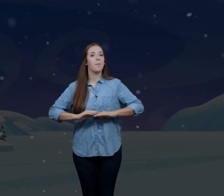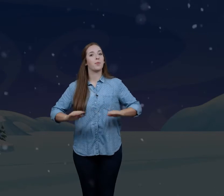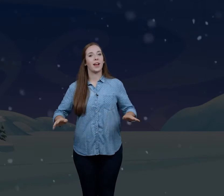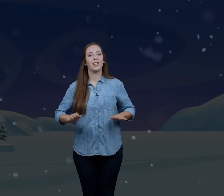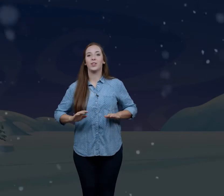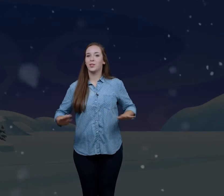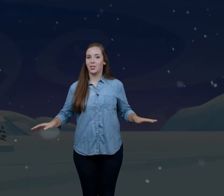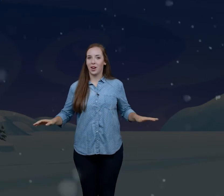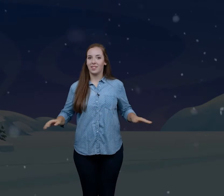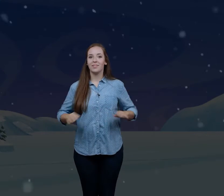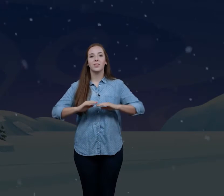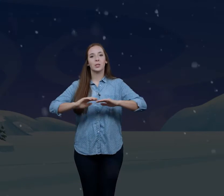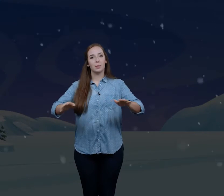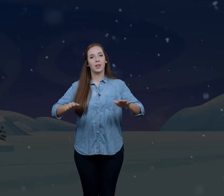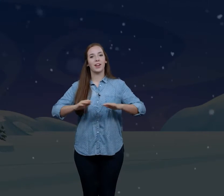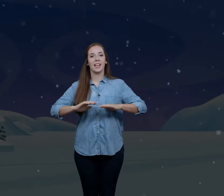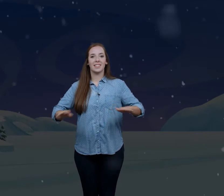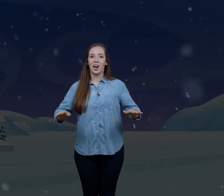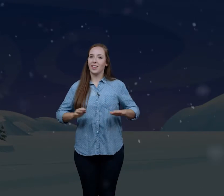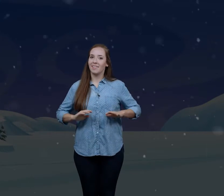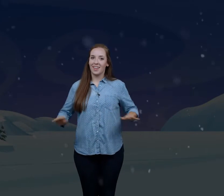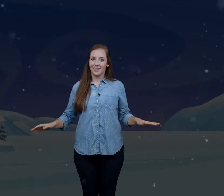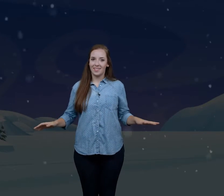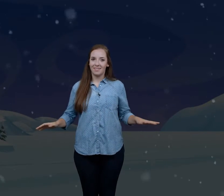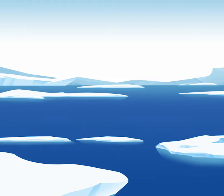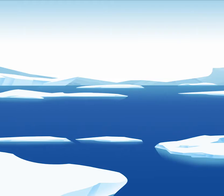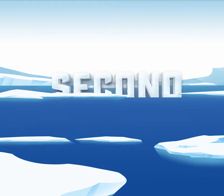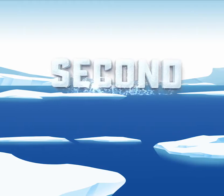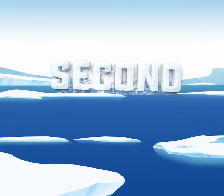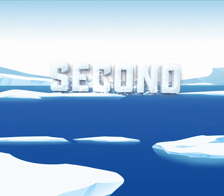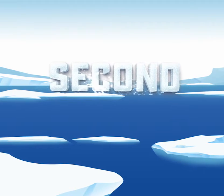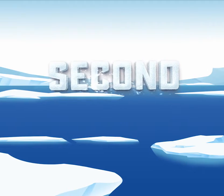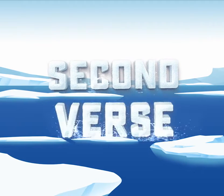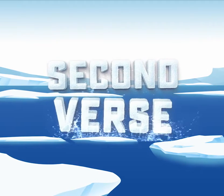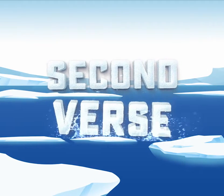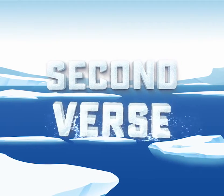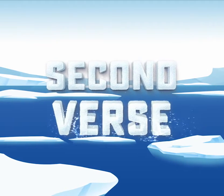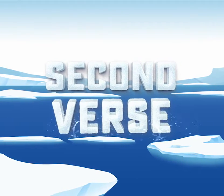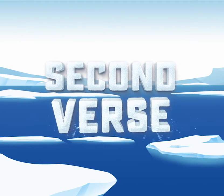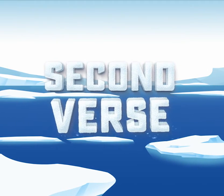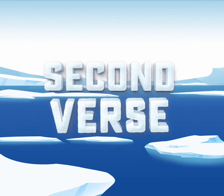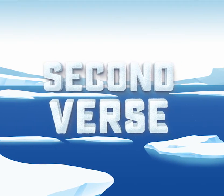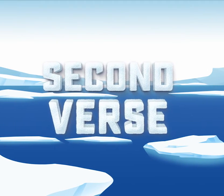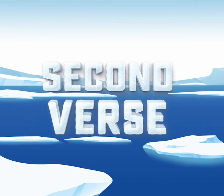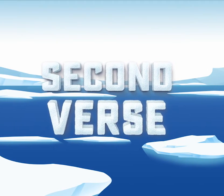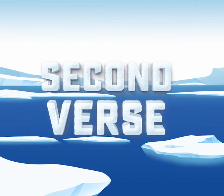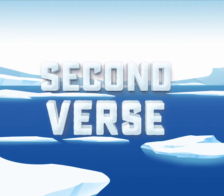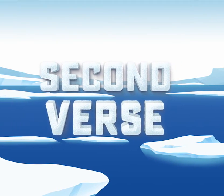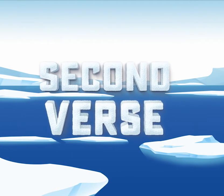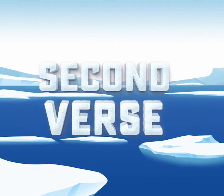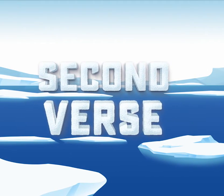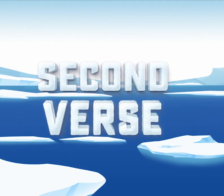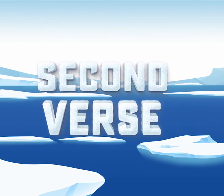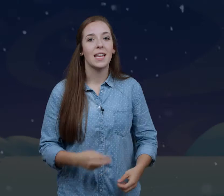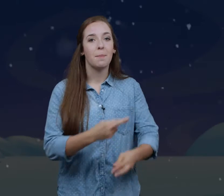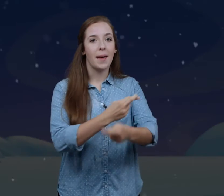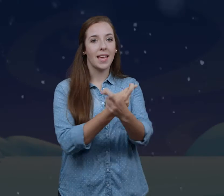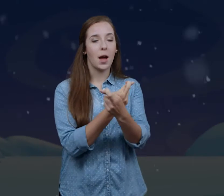brand new start. You're just going to put your hands out like this. Then it goes into the next verse. Then he made a